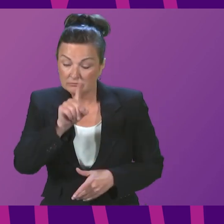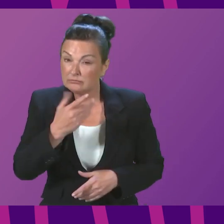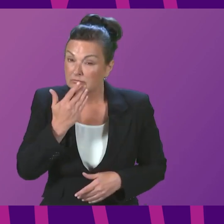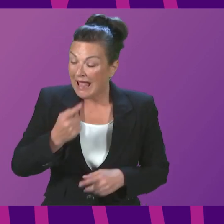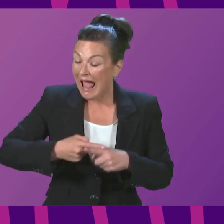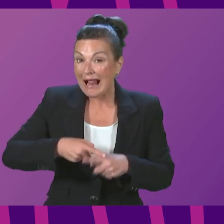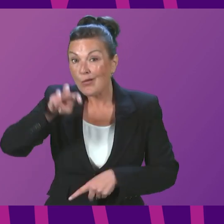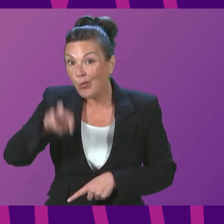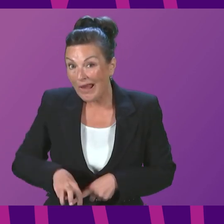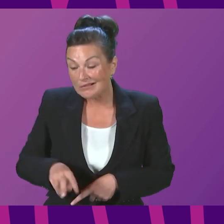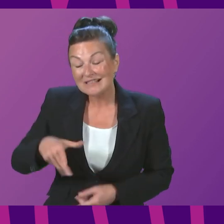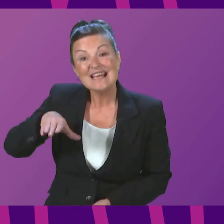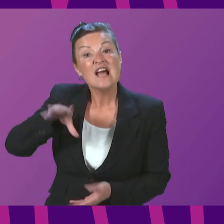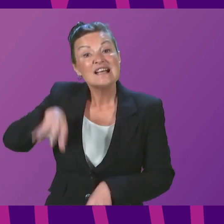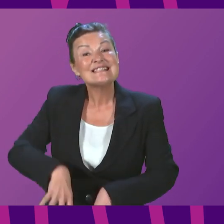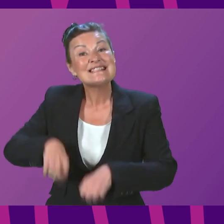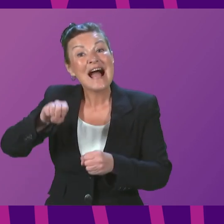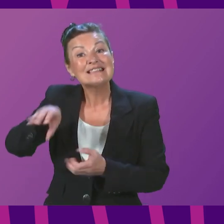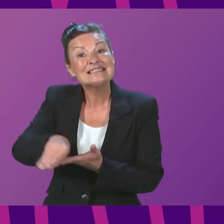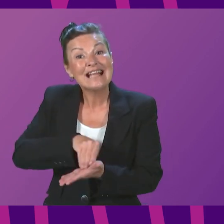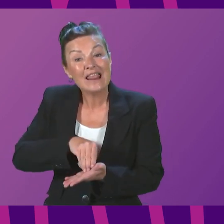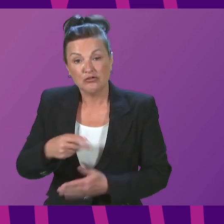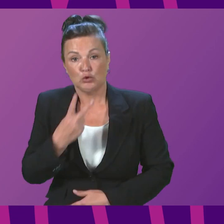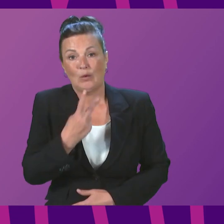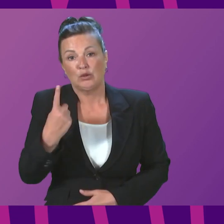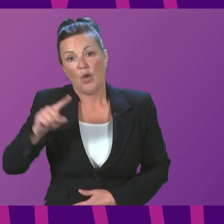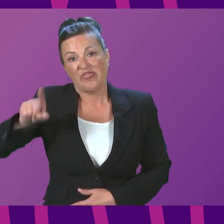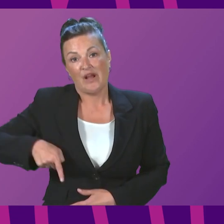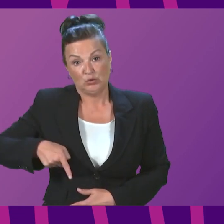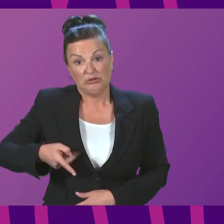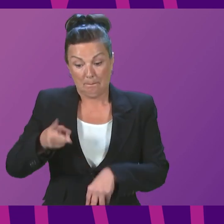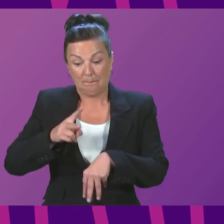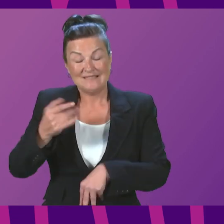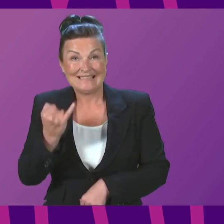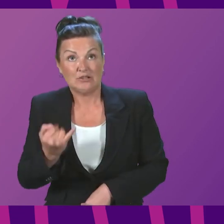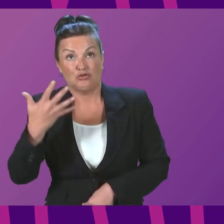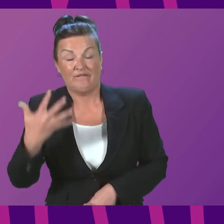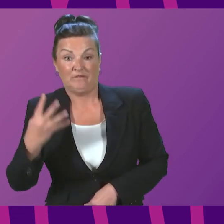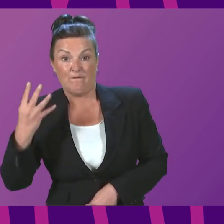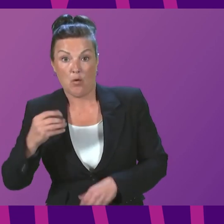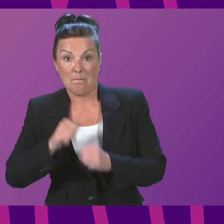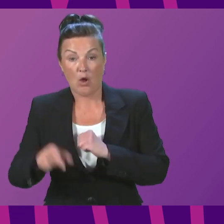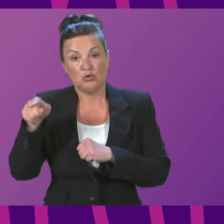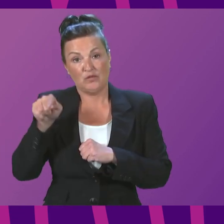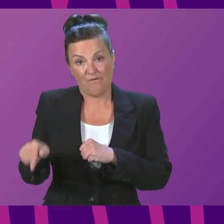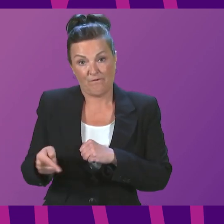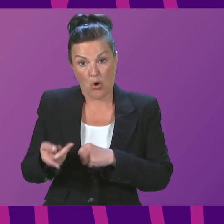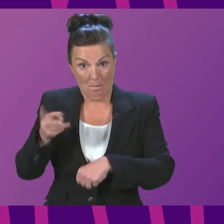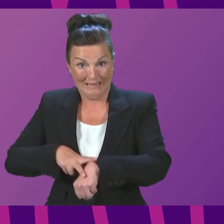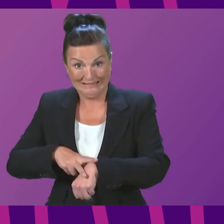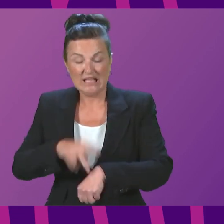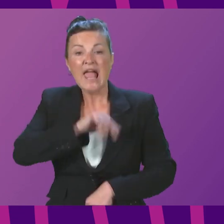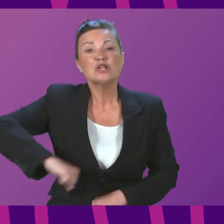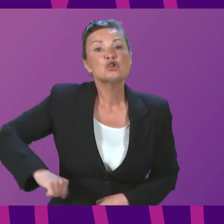and Wales, the lowest starting salary for a police officer is £21,654. In Scotland,